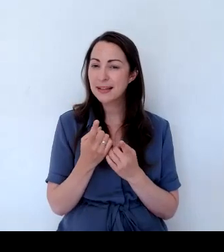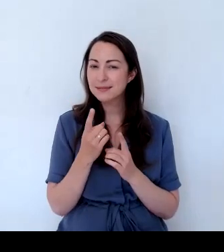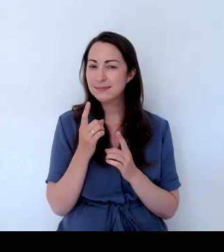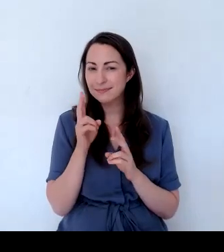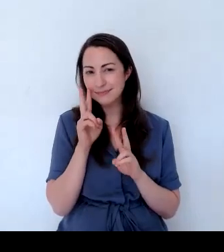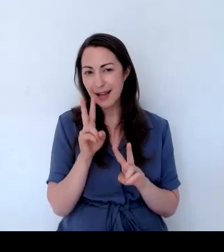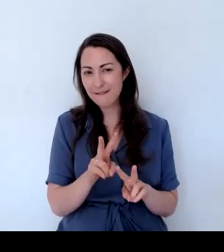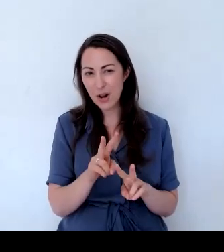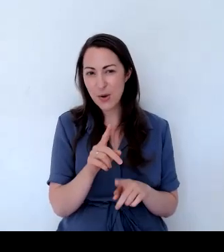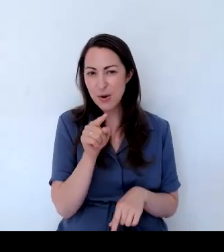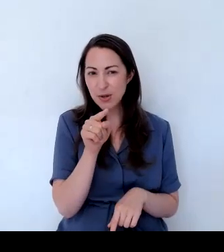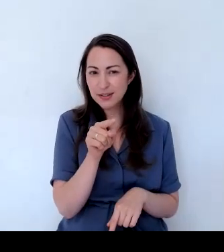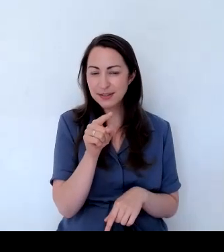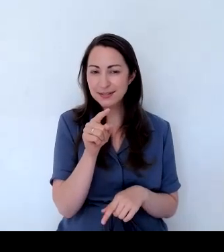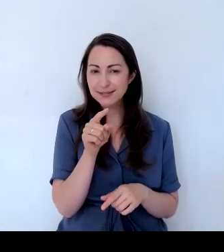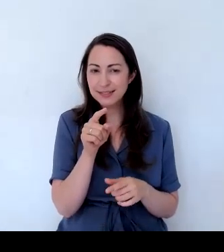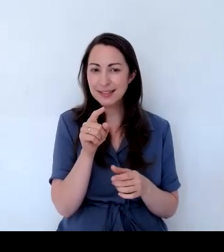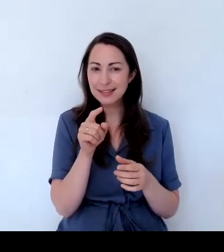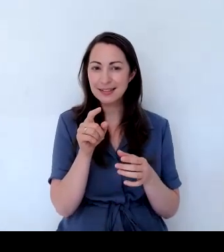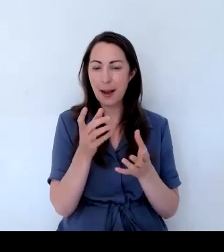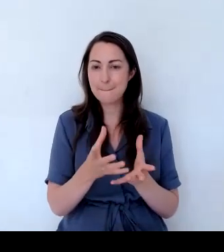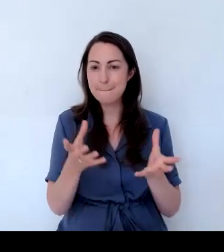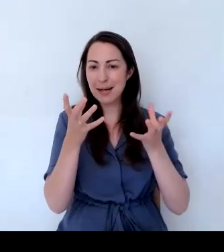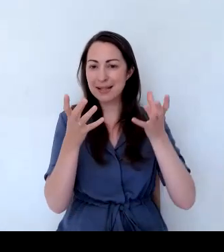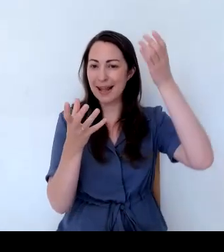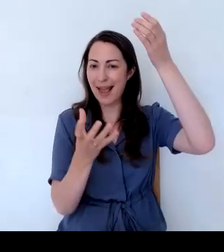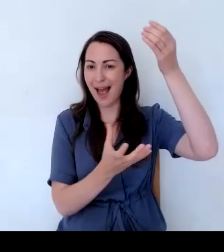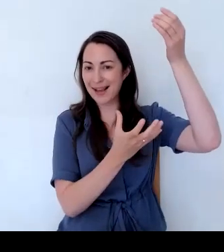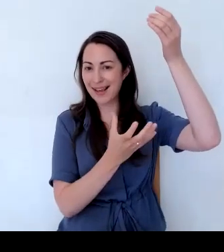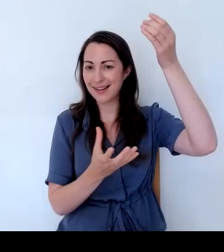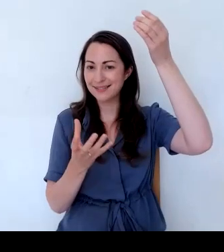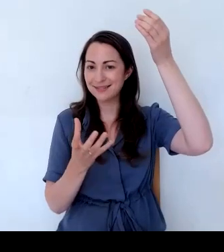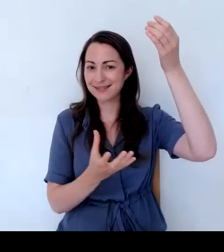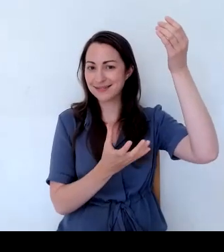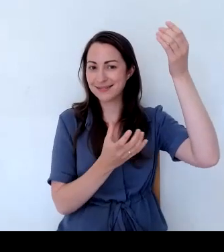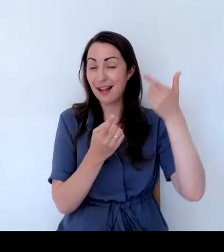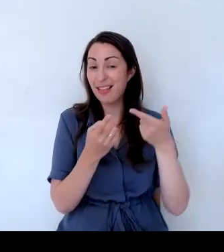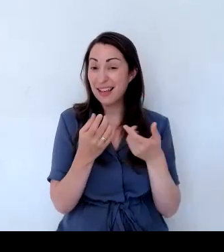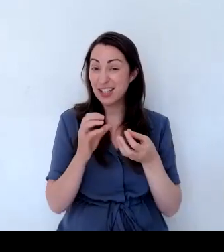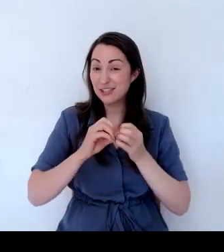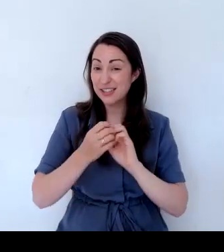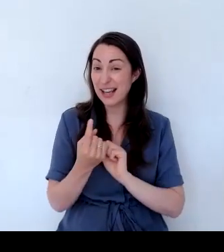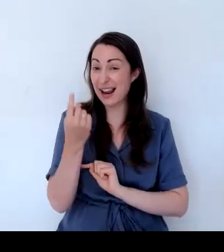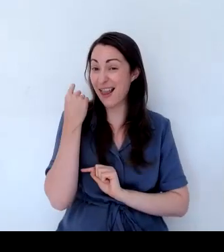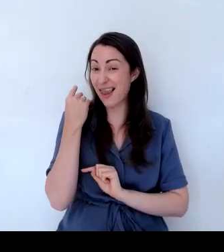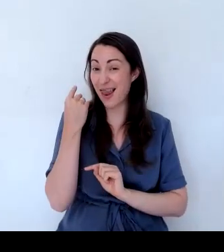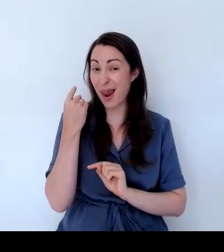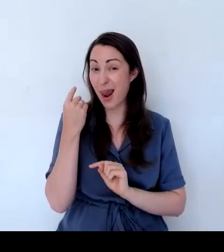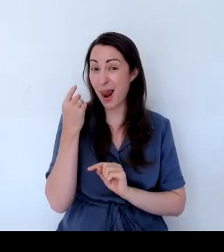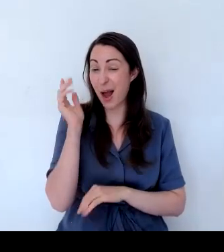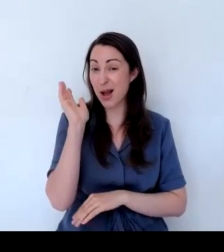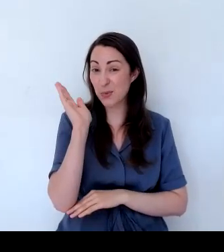time we did the webinar, were looking at baskets and things and made some hanging baskets. This is done really well. The orange scented